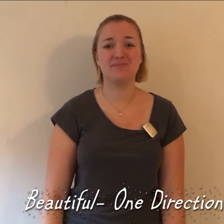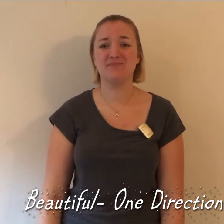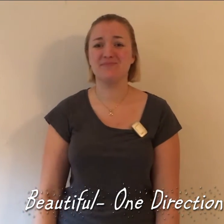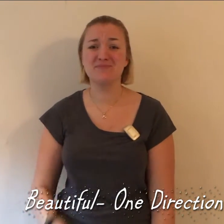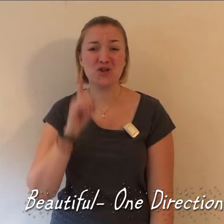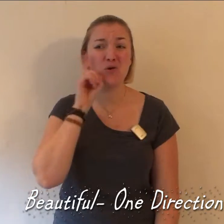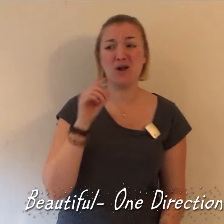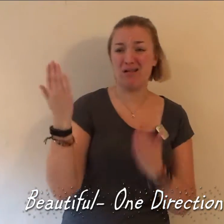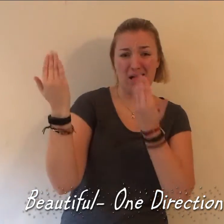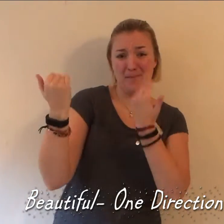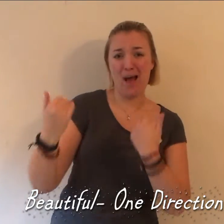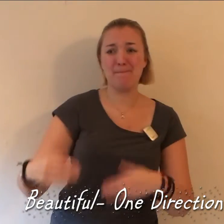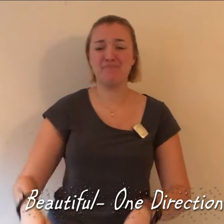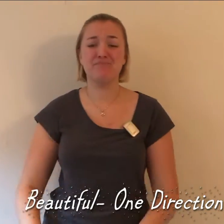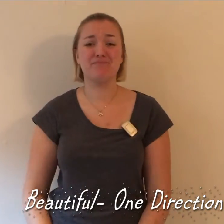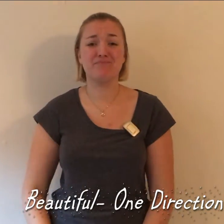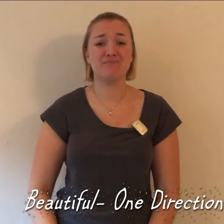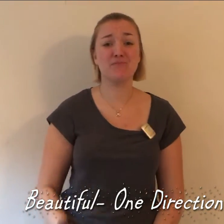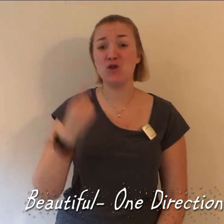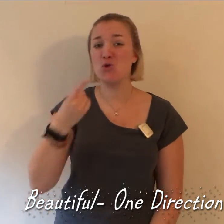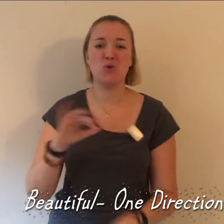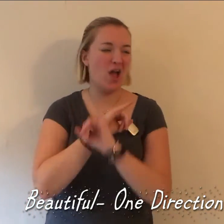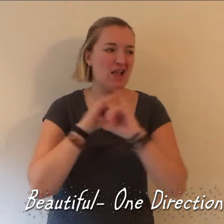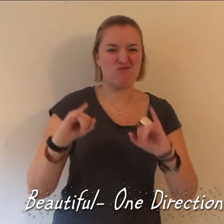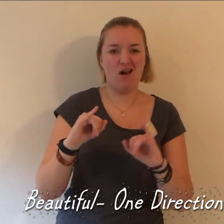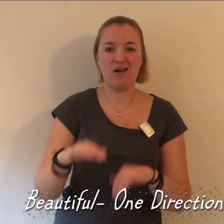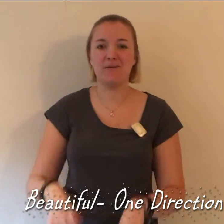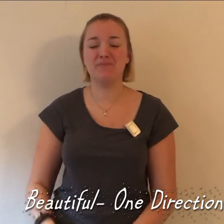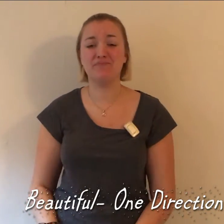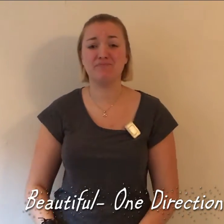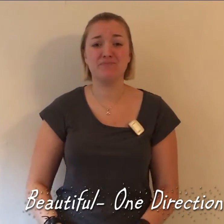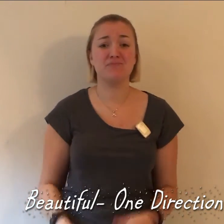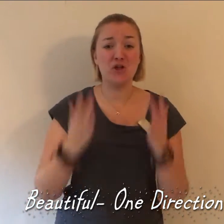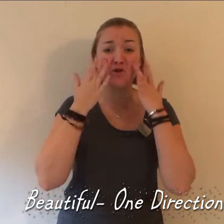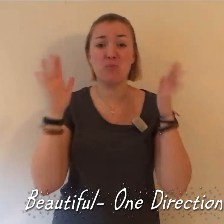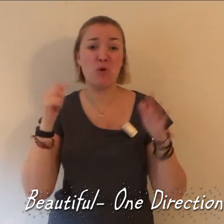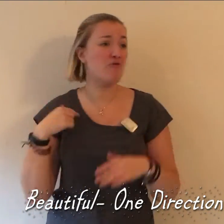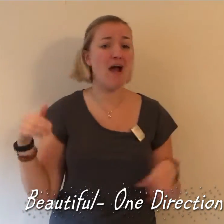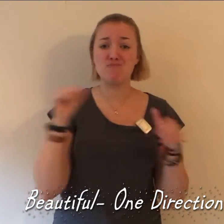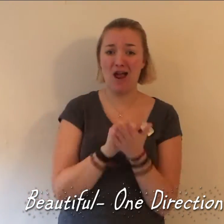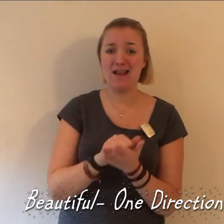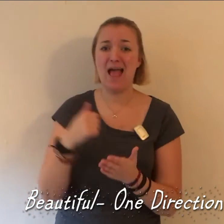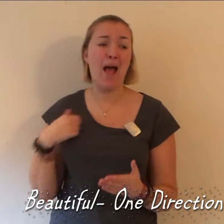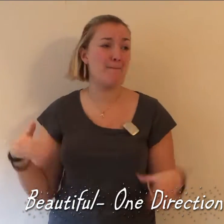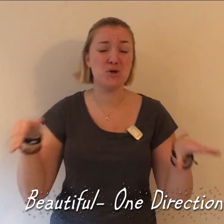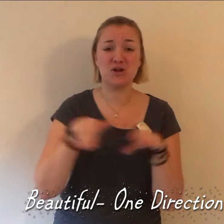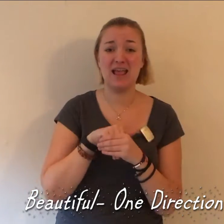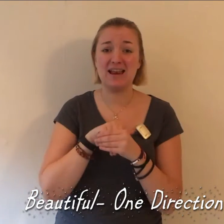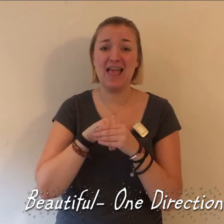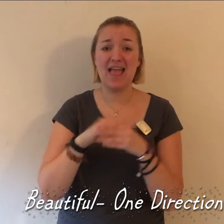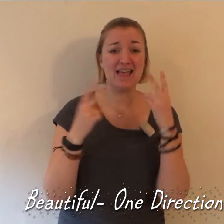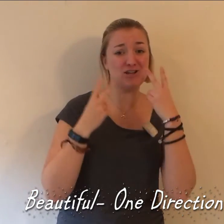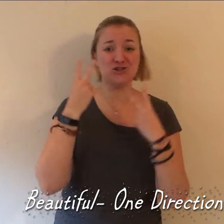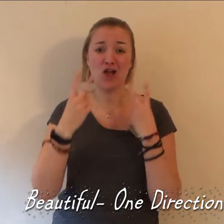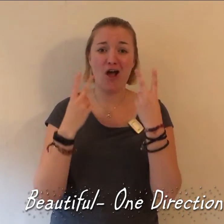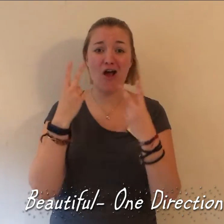So come on, you got it gone To prove I'm right, I put it in a song